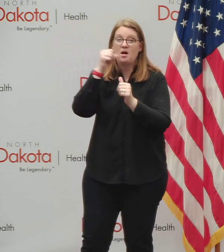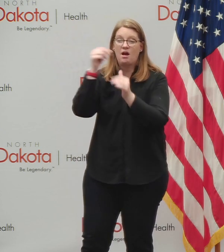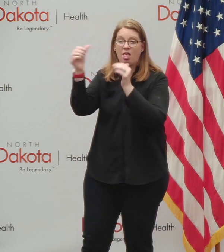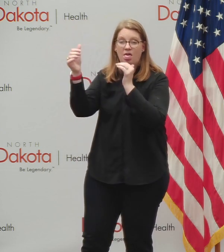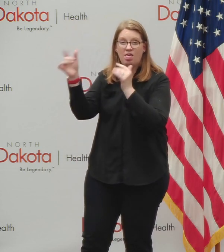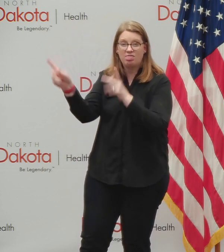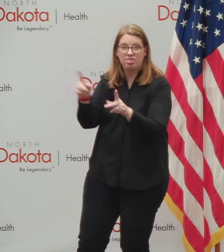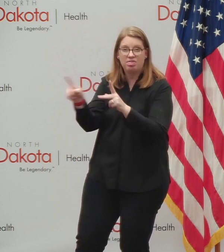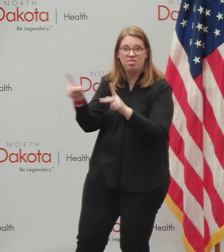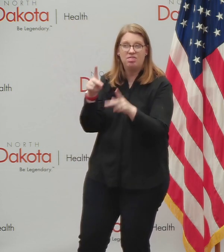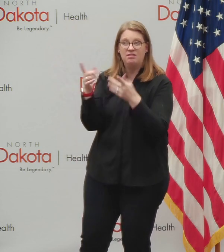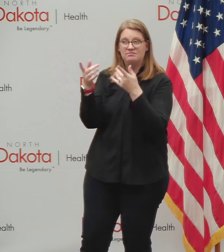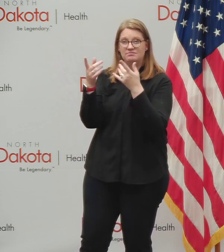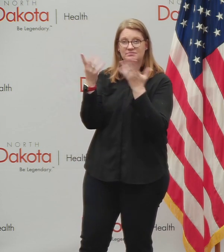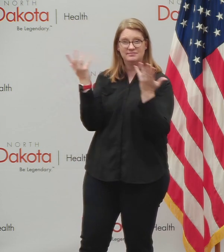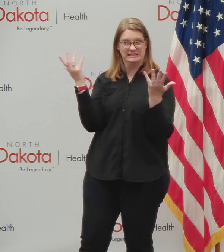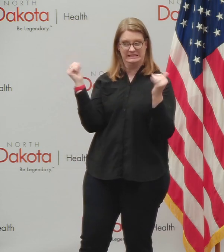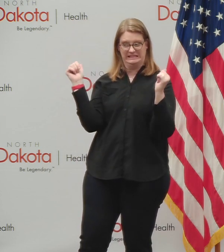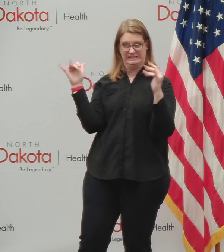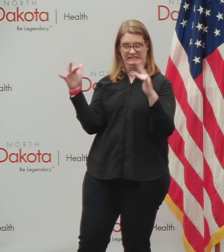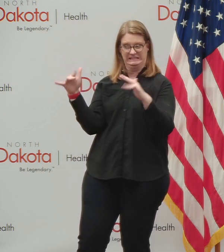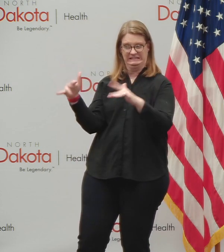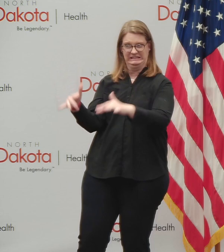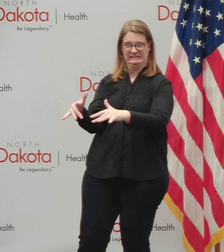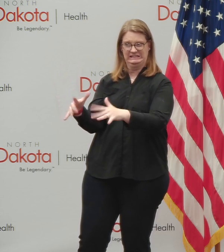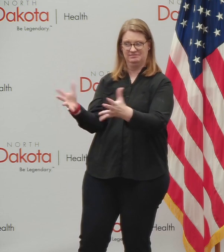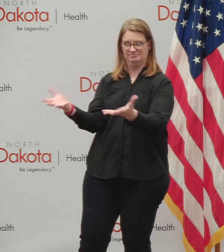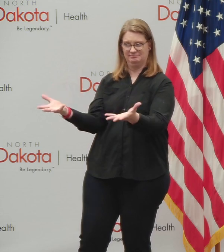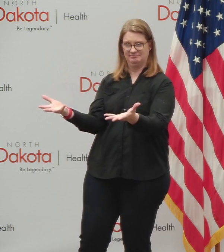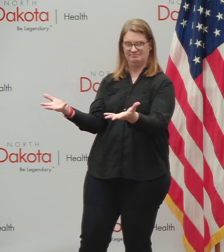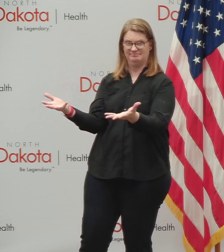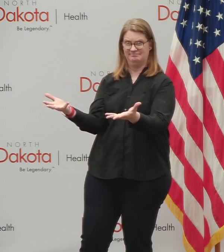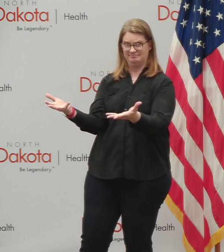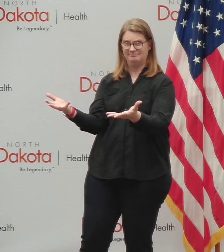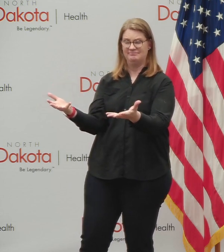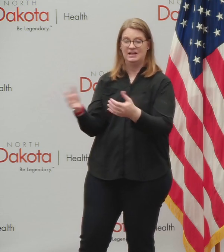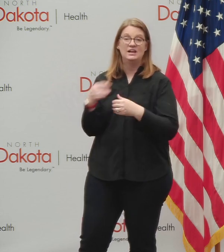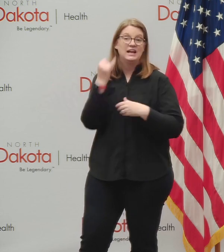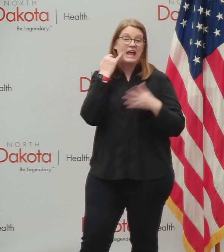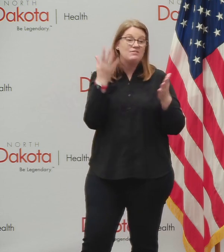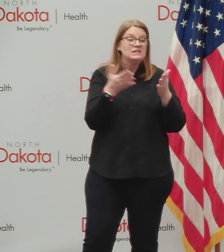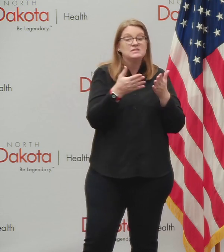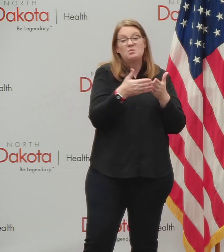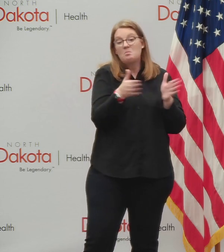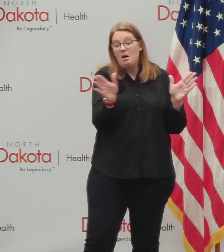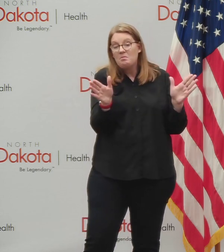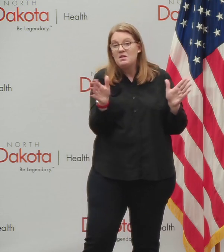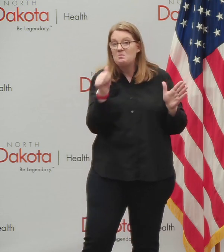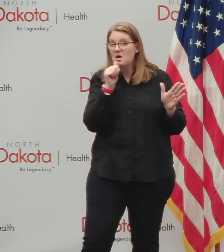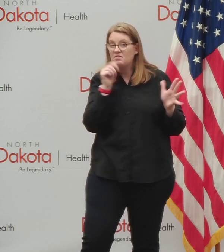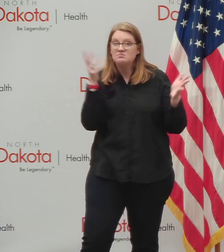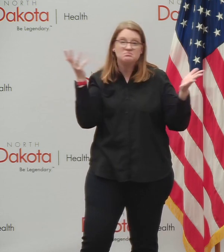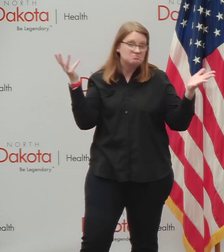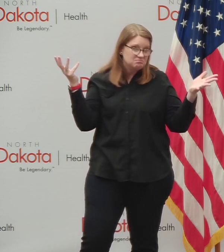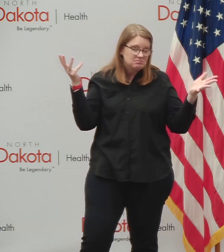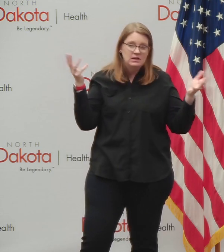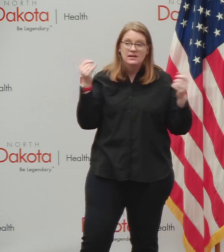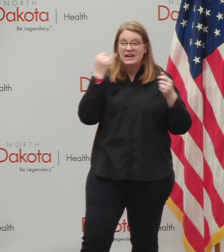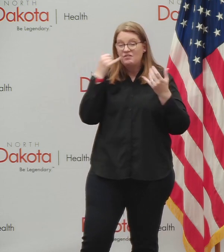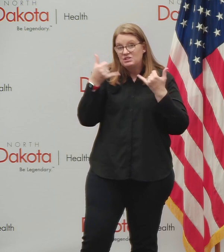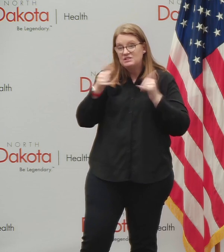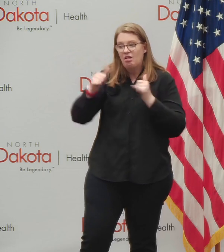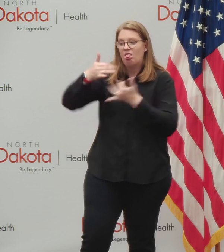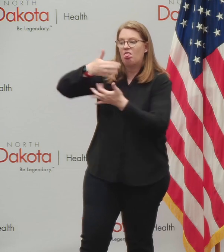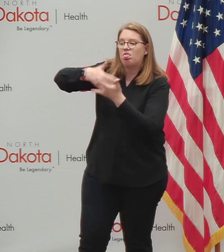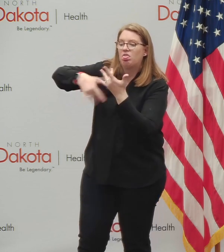immediately get into, uh, large private gatherings, whether those are in public or in private locations, uh, because, and